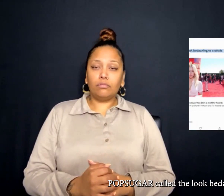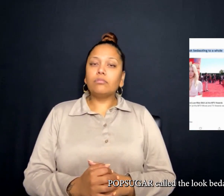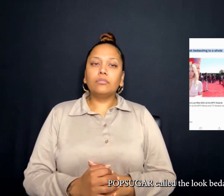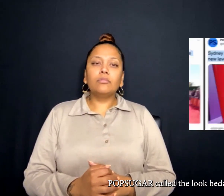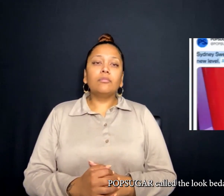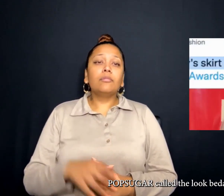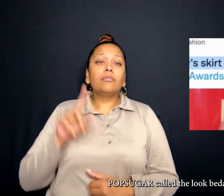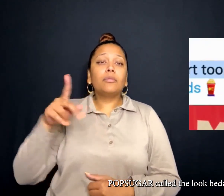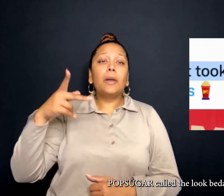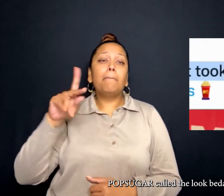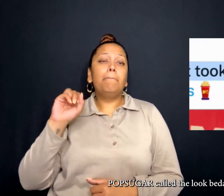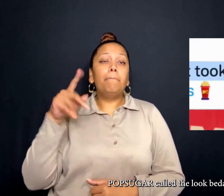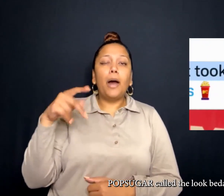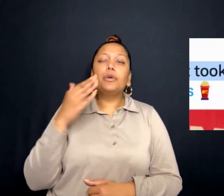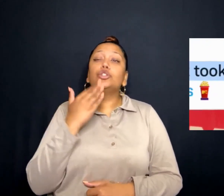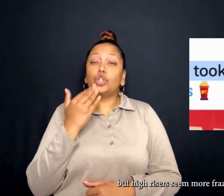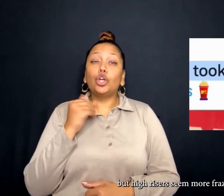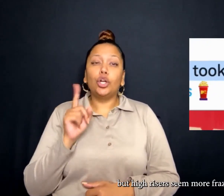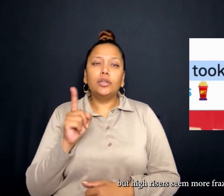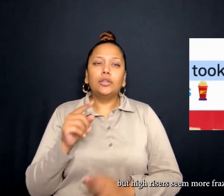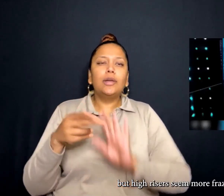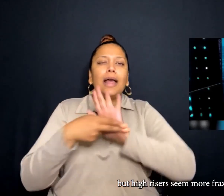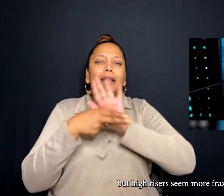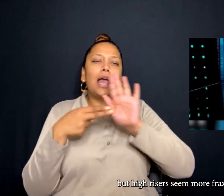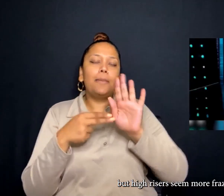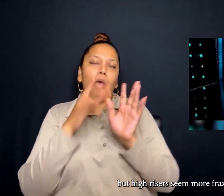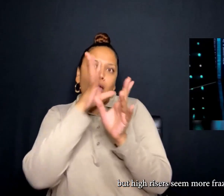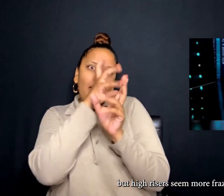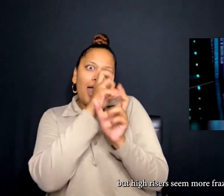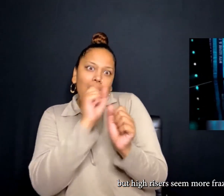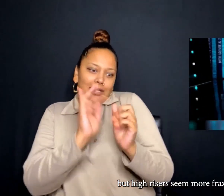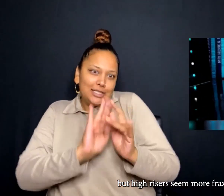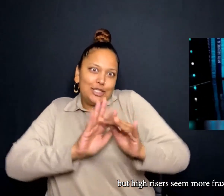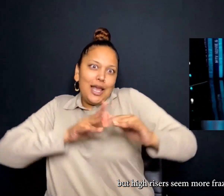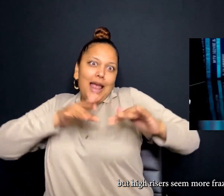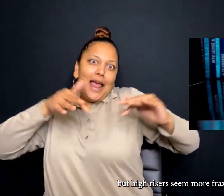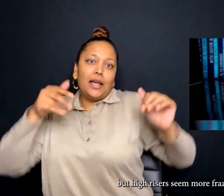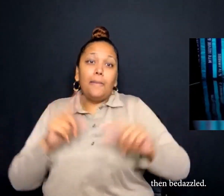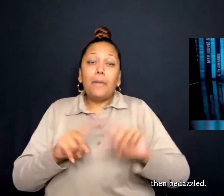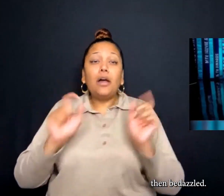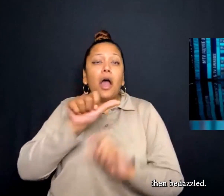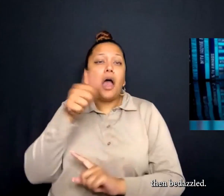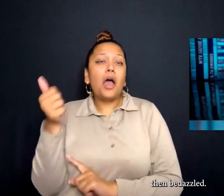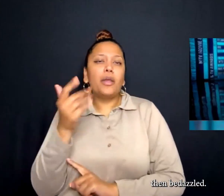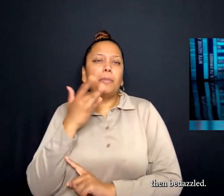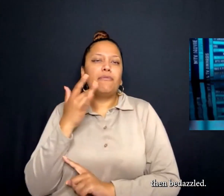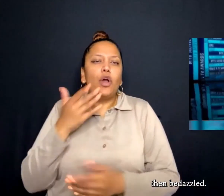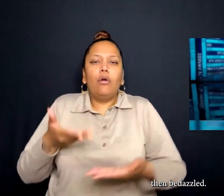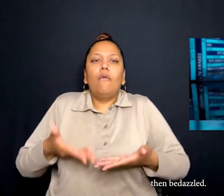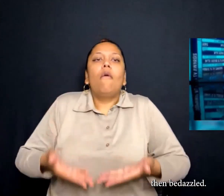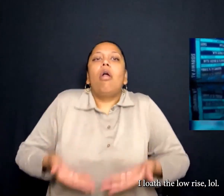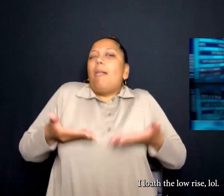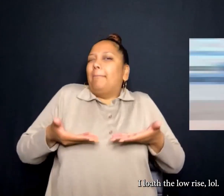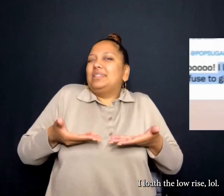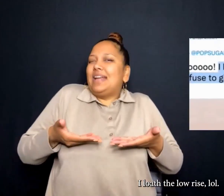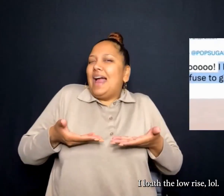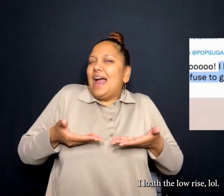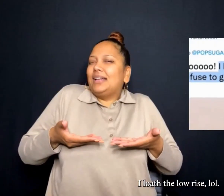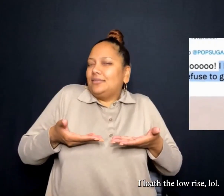bedazzling, but high-risers seem more frazzled than bedazzled. I loathe